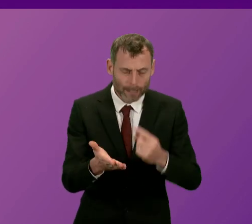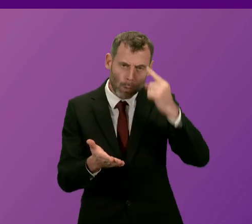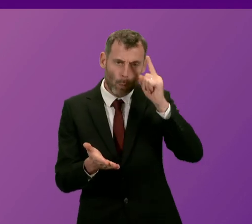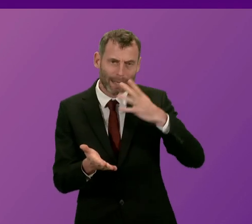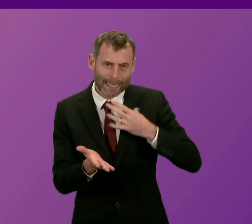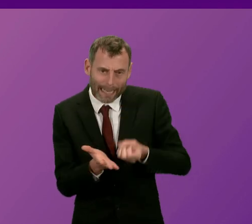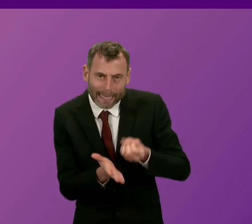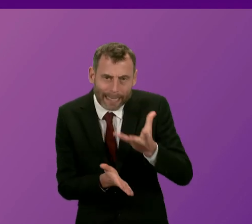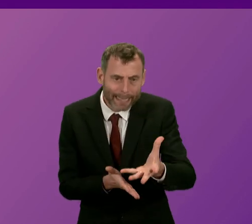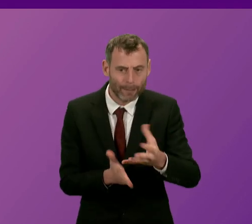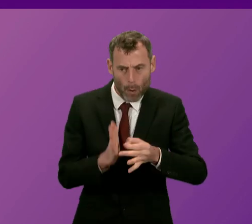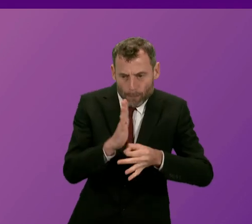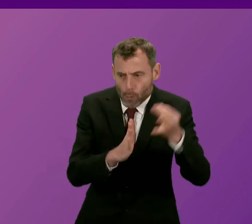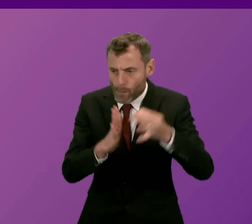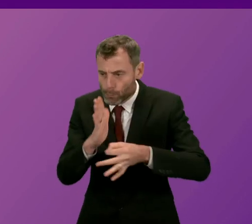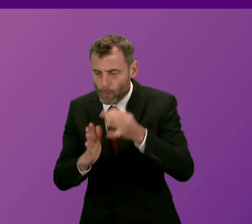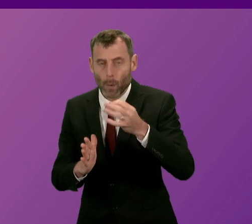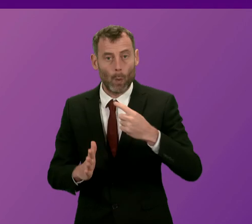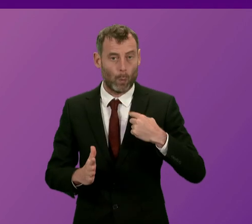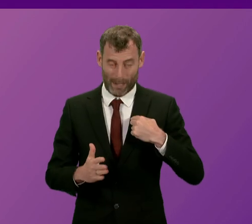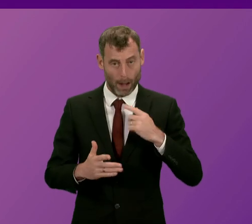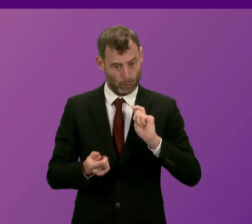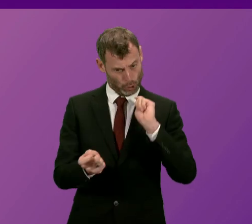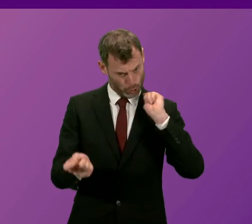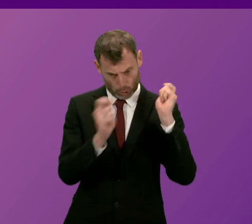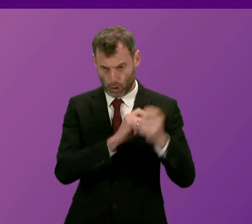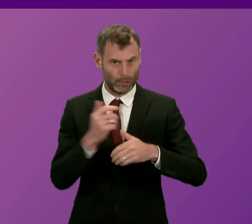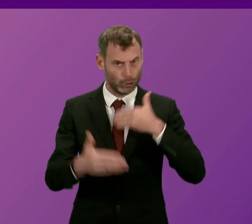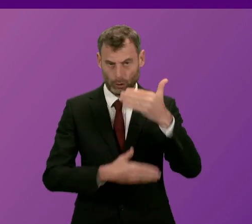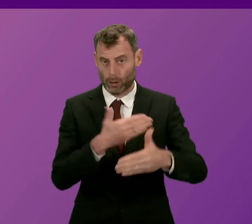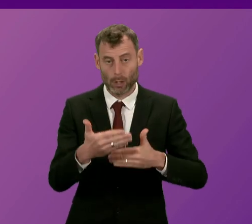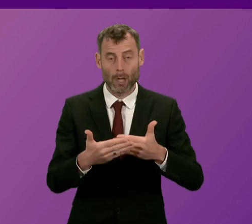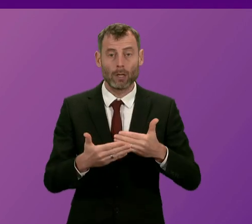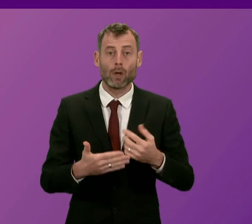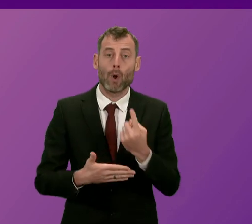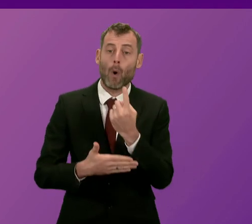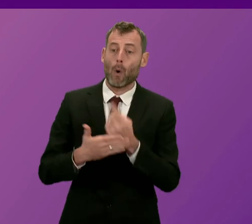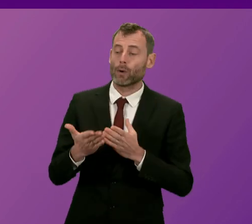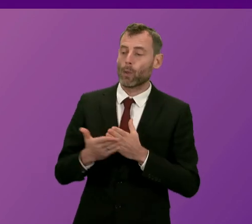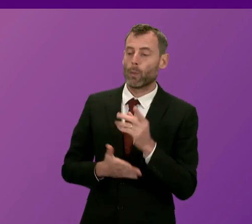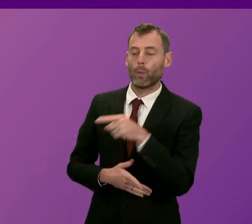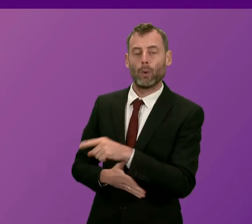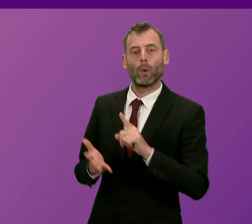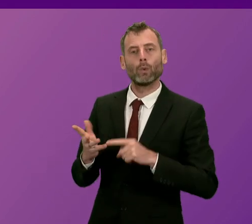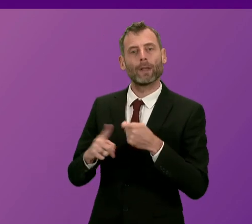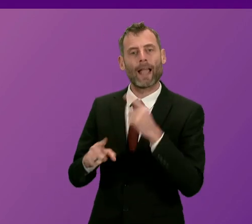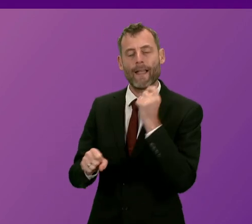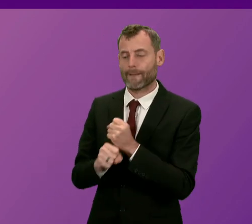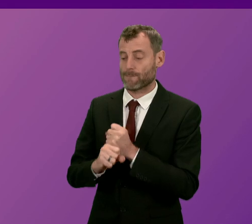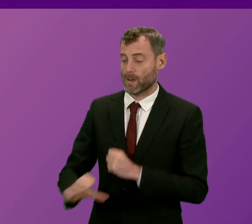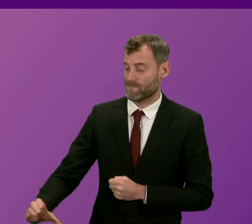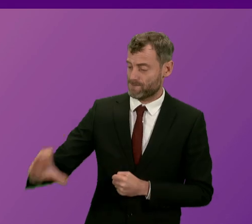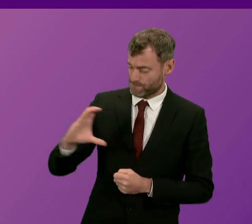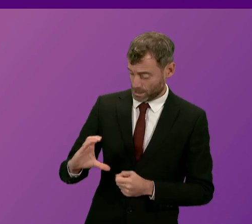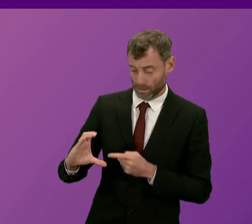throughout this country in a more significant way than is provided for by the financial allocations made to Scotland by the United Kingdom